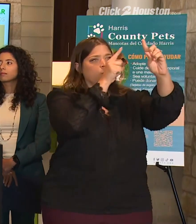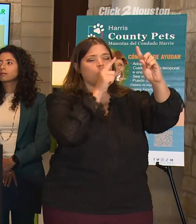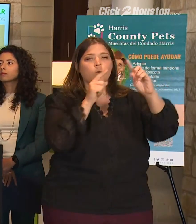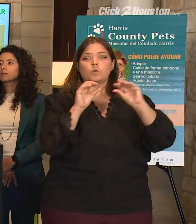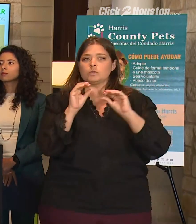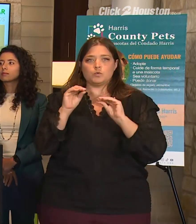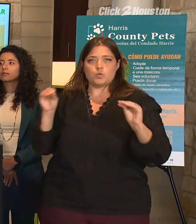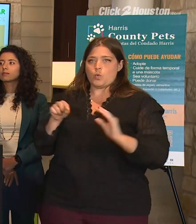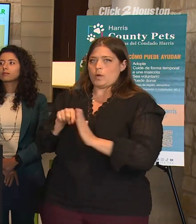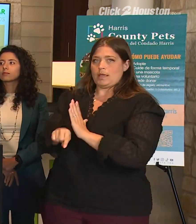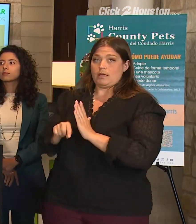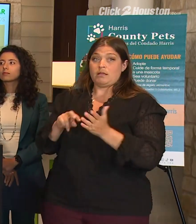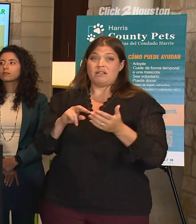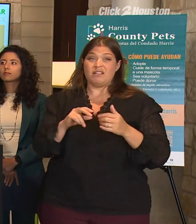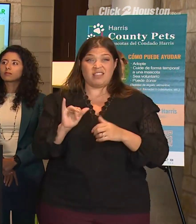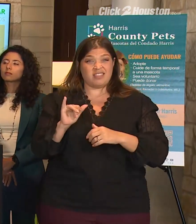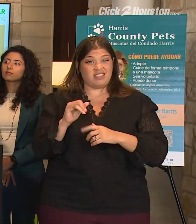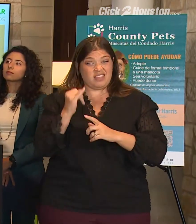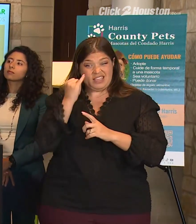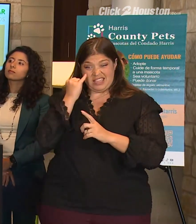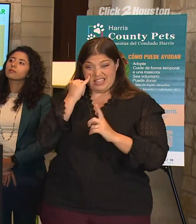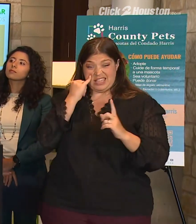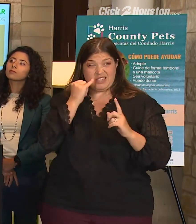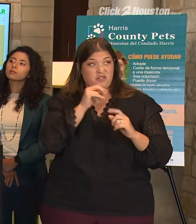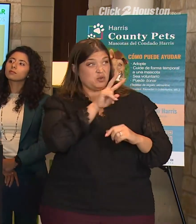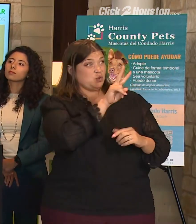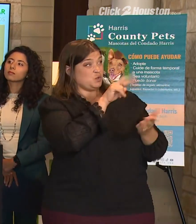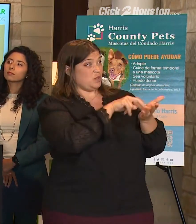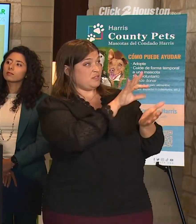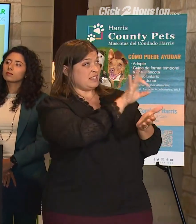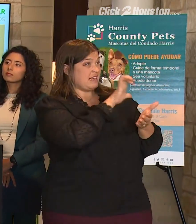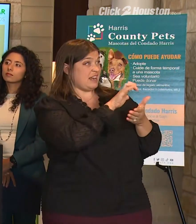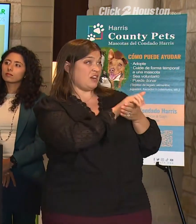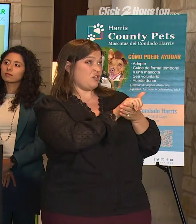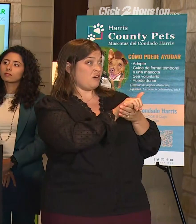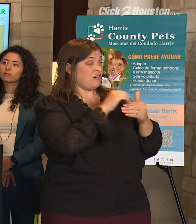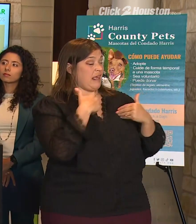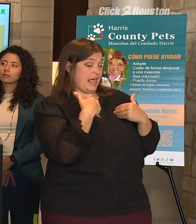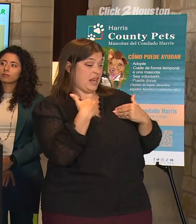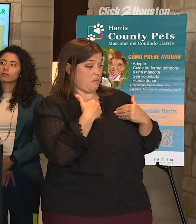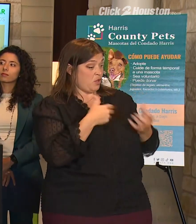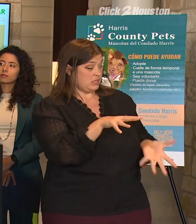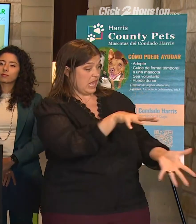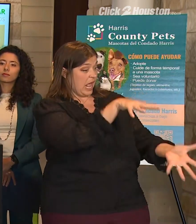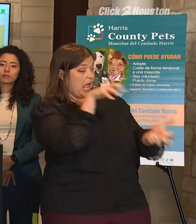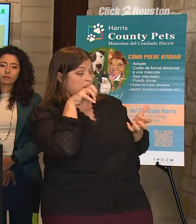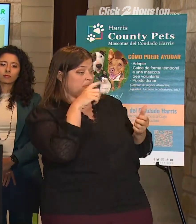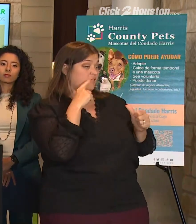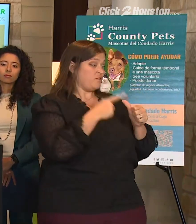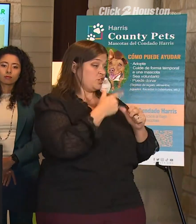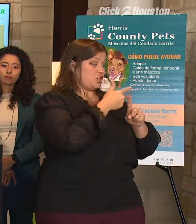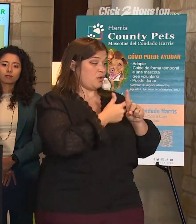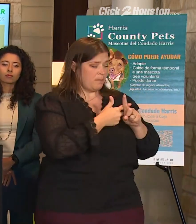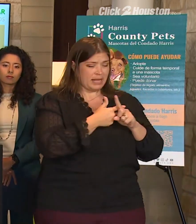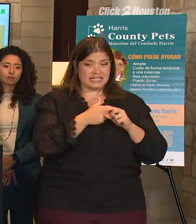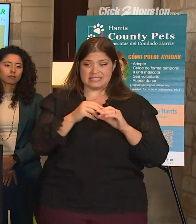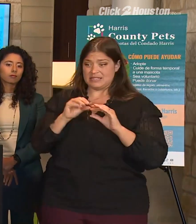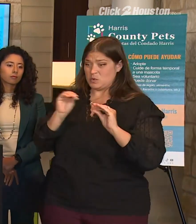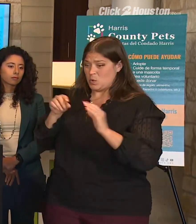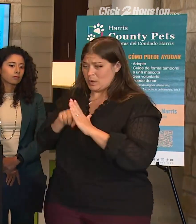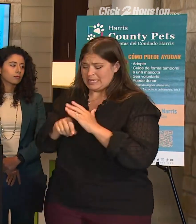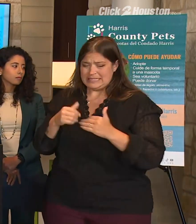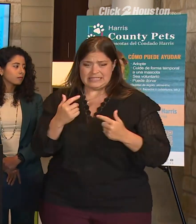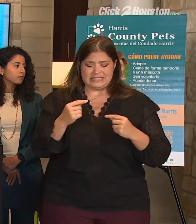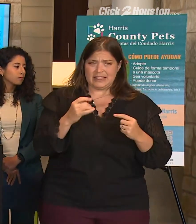can be very difficult when you take in almost 2,900 animals in the first three or so months of the year. But, you know, we're here today proud to say